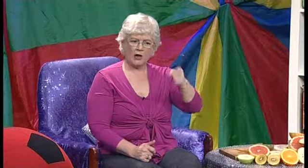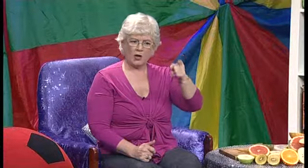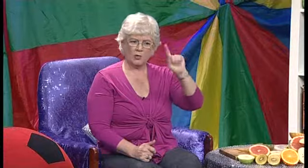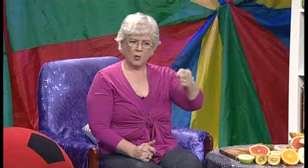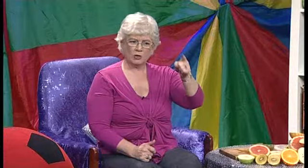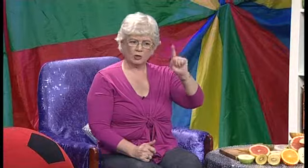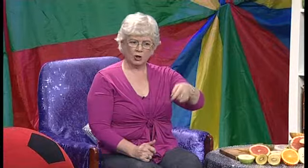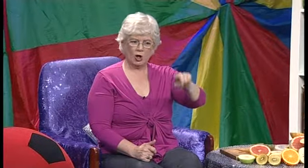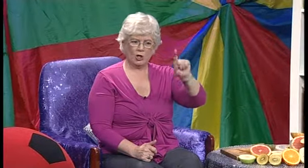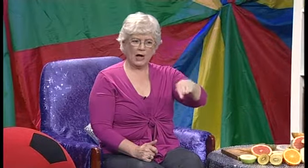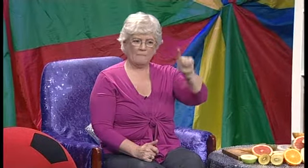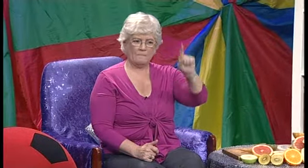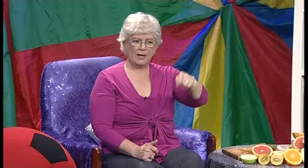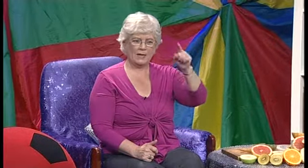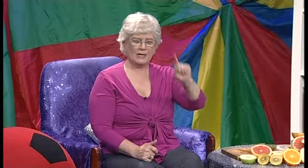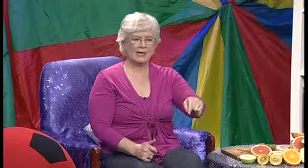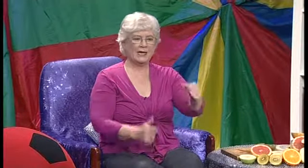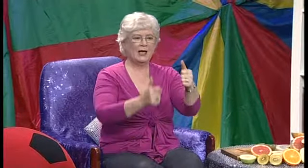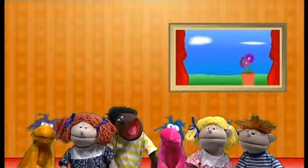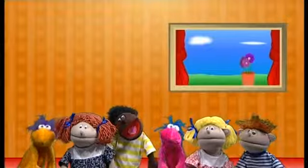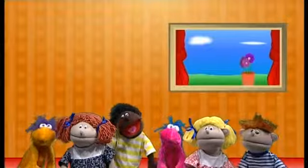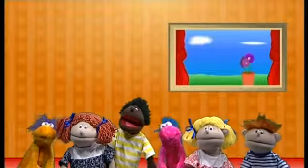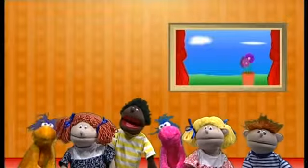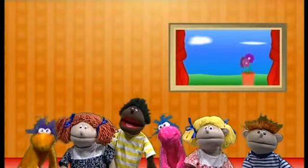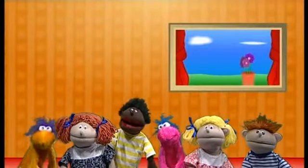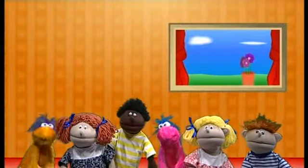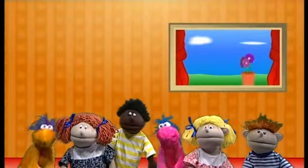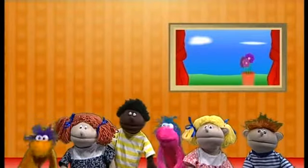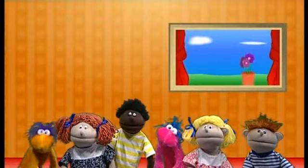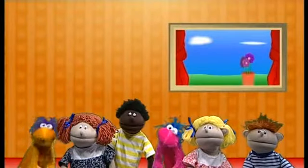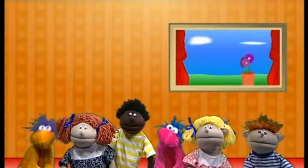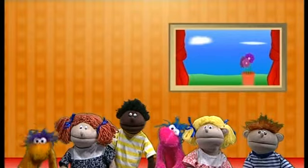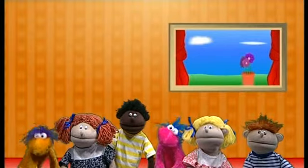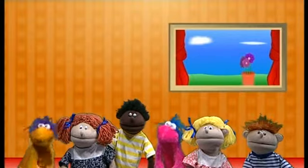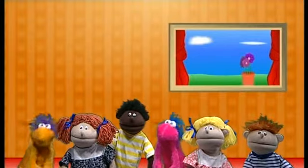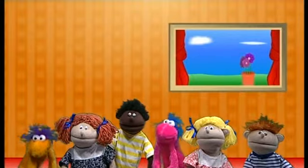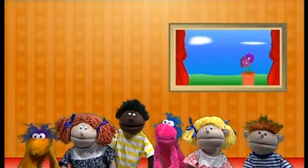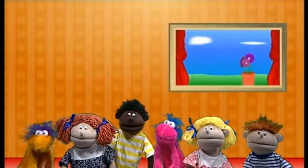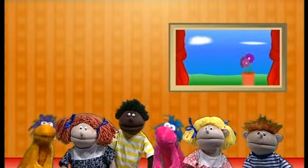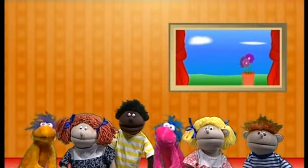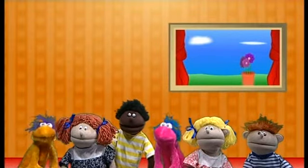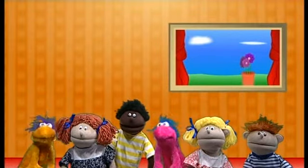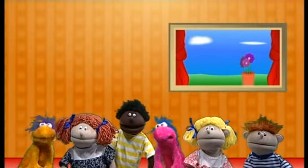don't want your company. Oh, that was great. Now tell me your poem. Okay.